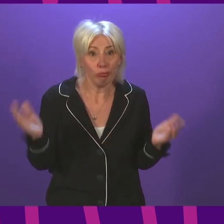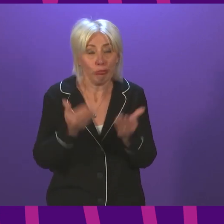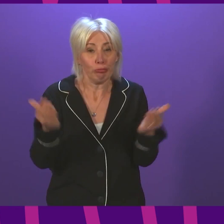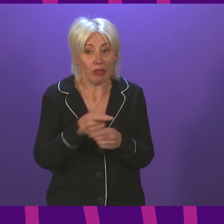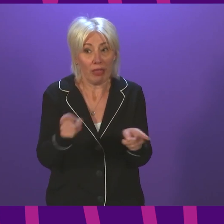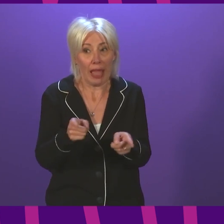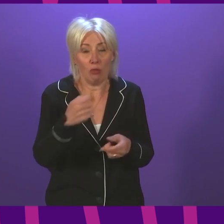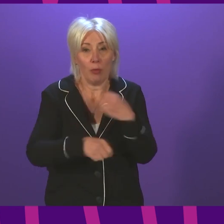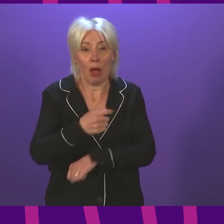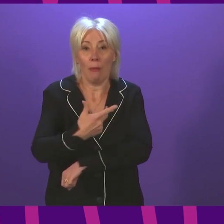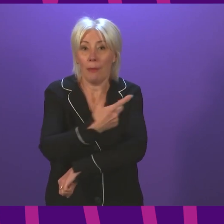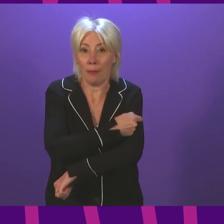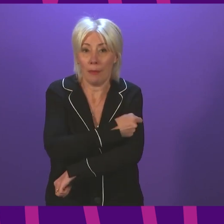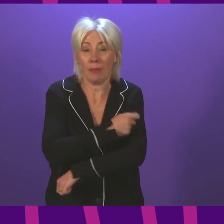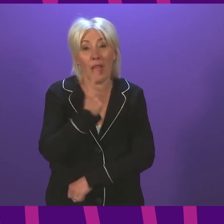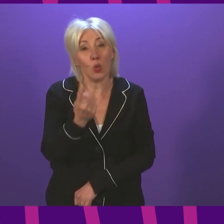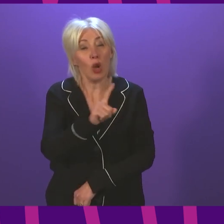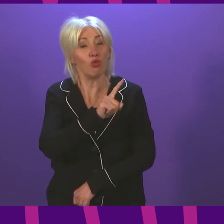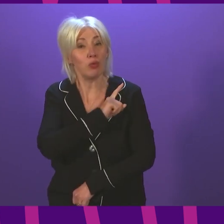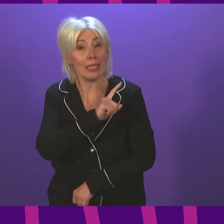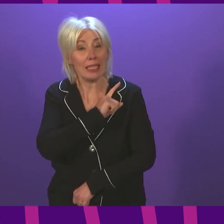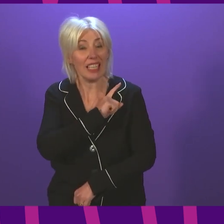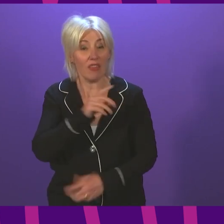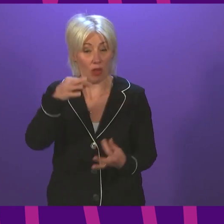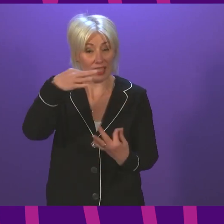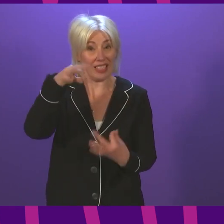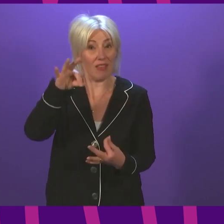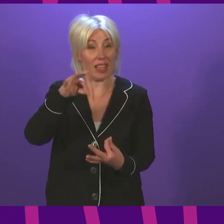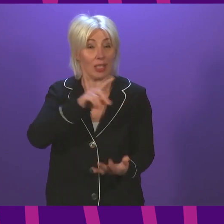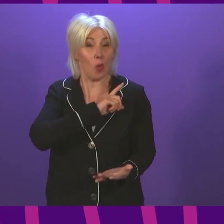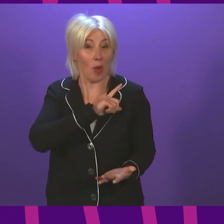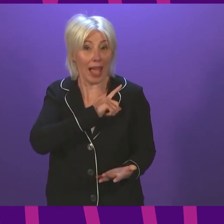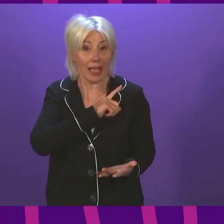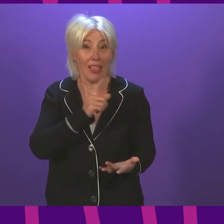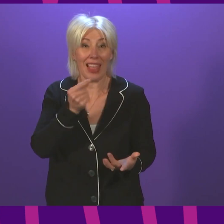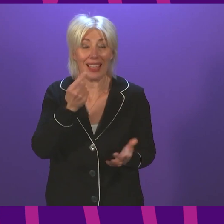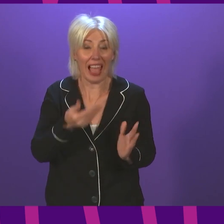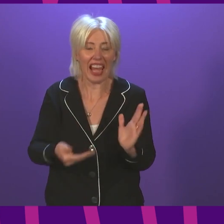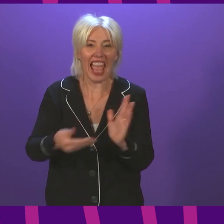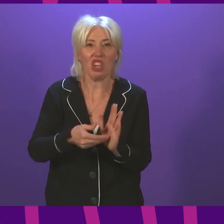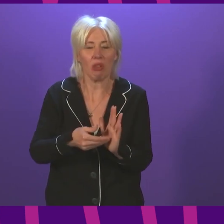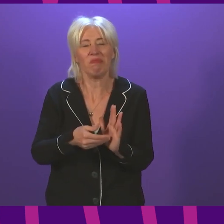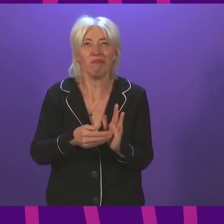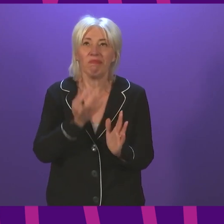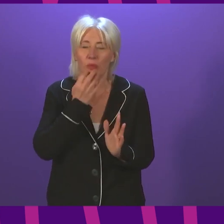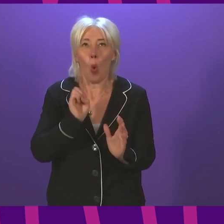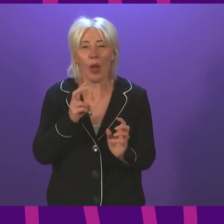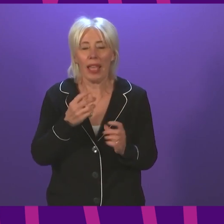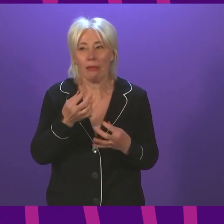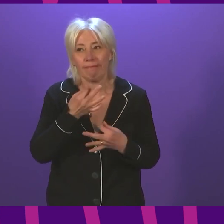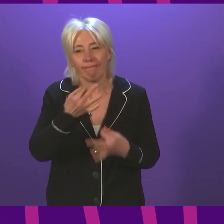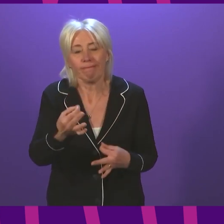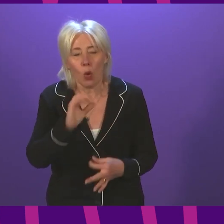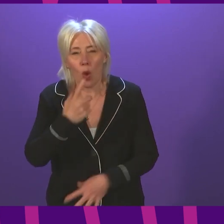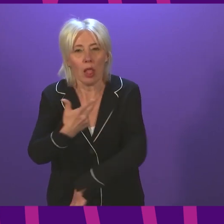up as high as possible. Indeed, that is one of the reasons for vaccine certification, to provide that added incentive to get those vaccination rates